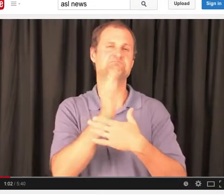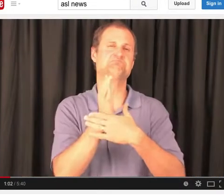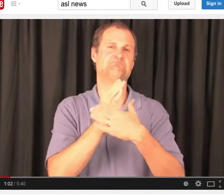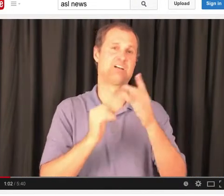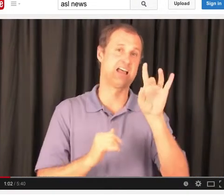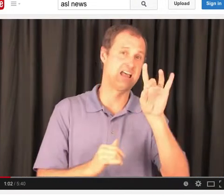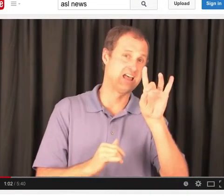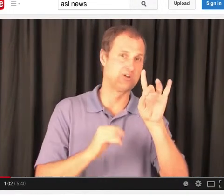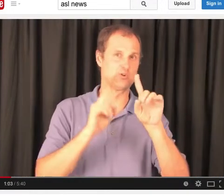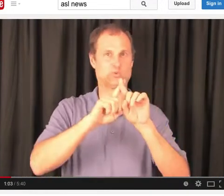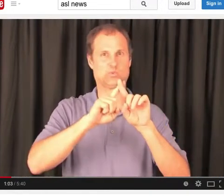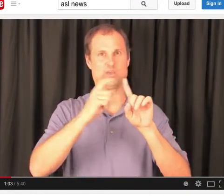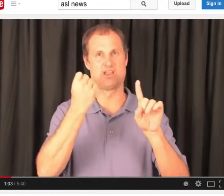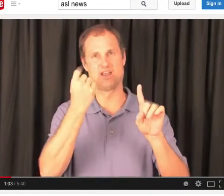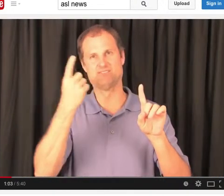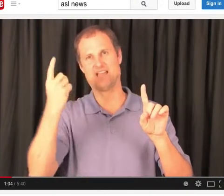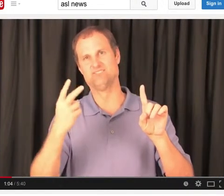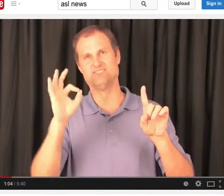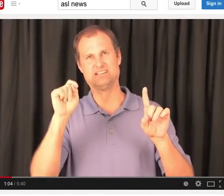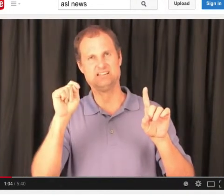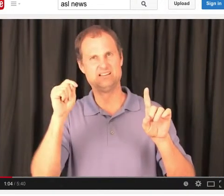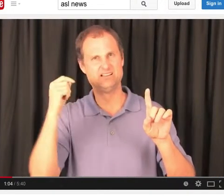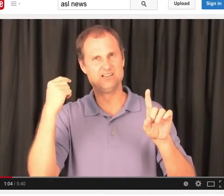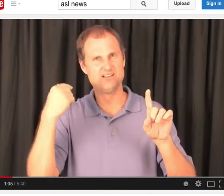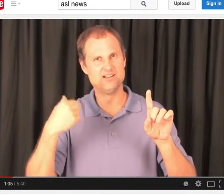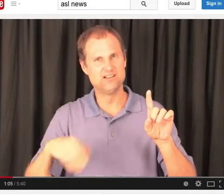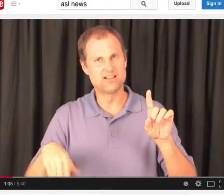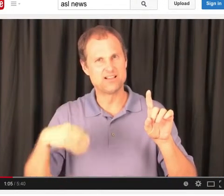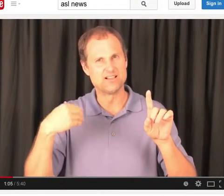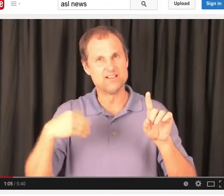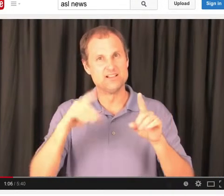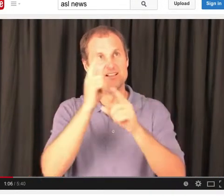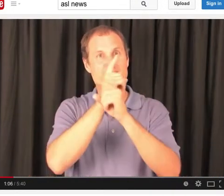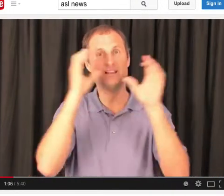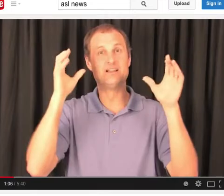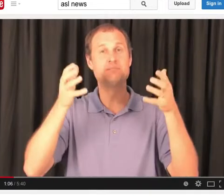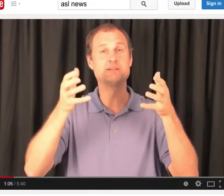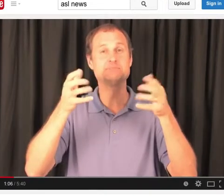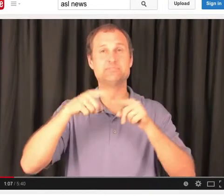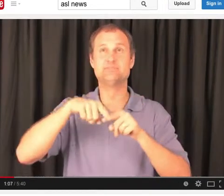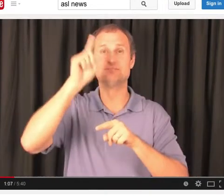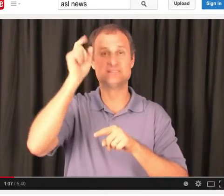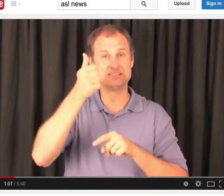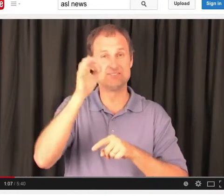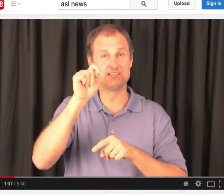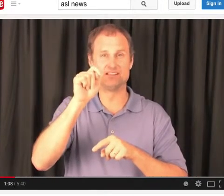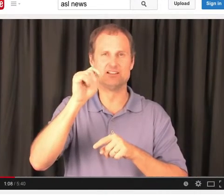Their wingspan is extremely large, ranging from 8 feet to 11 and a half feet.